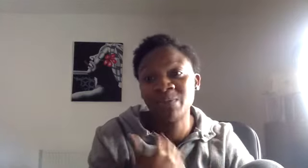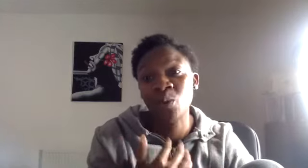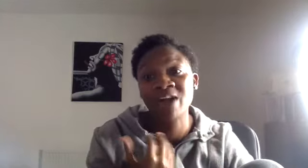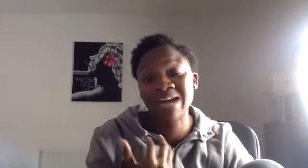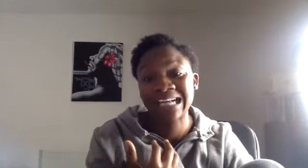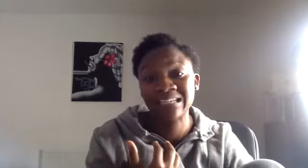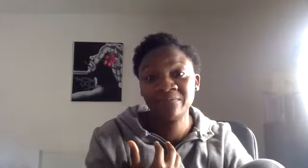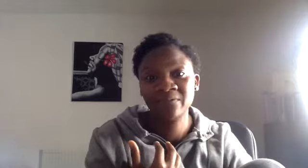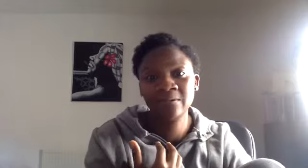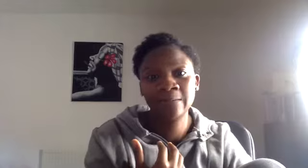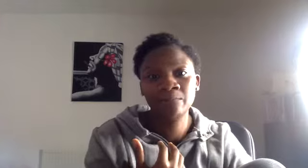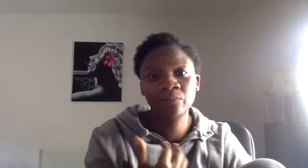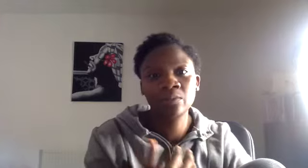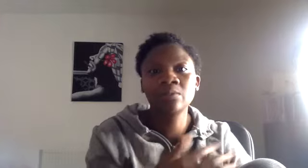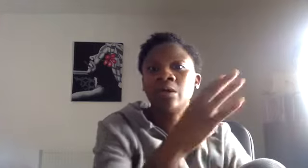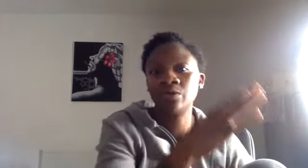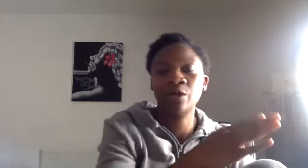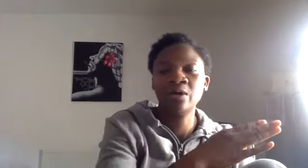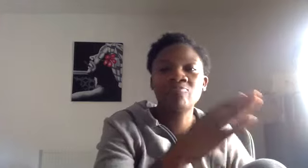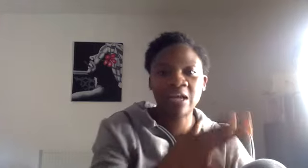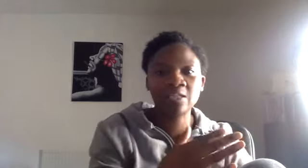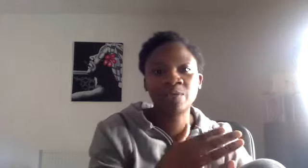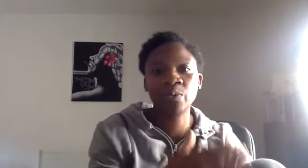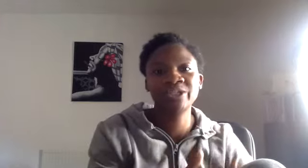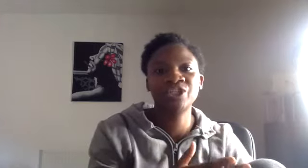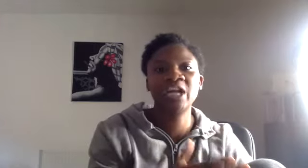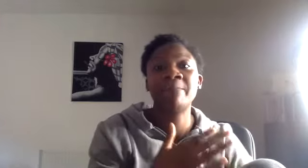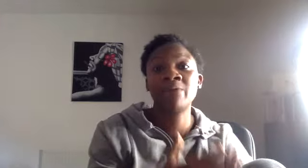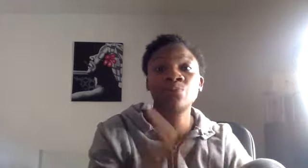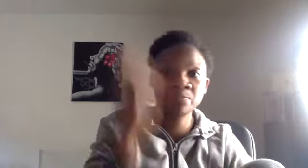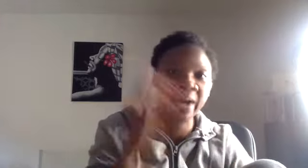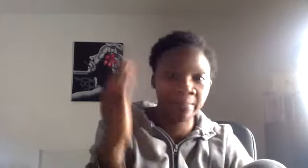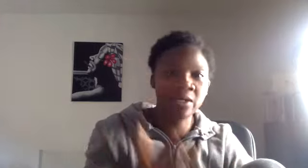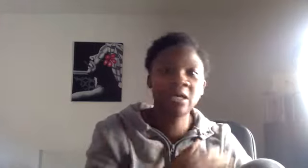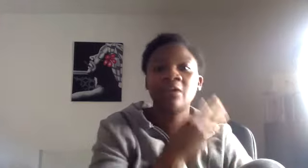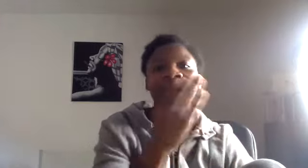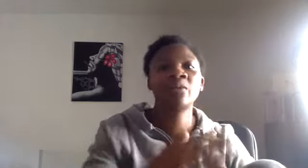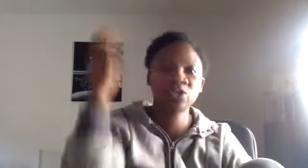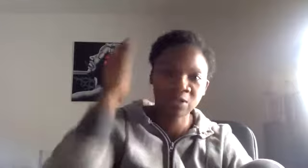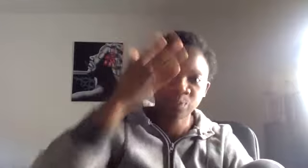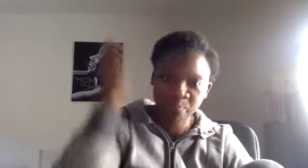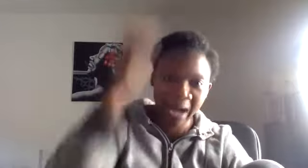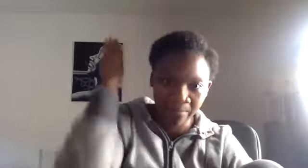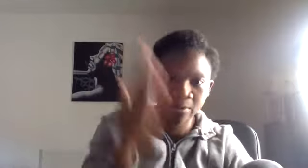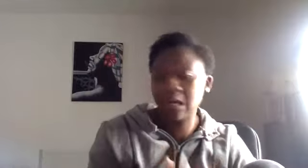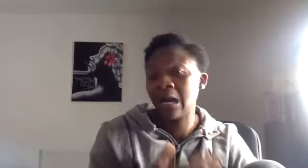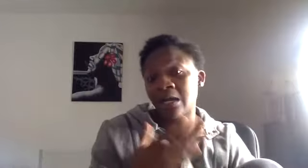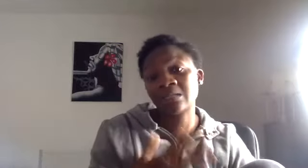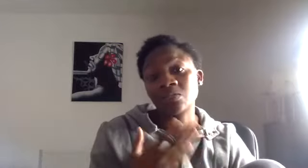be quite reactive. So, you know, they ask me a question and my response, bam. They ask me another question, my response, bam. And I guess that's why